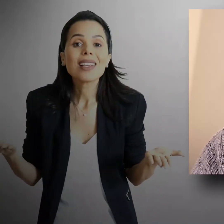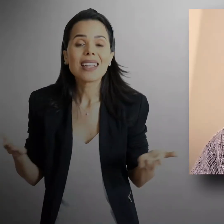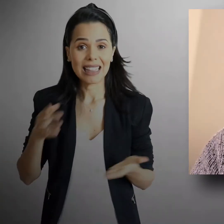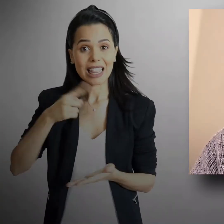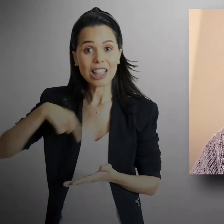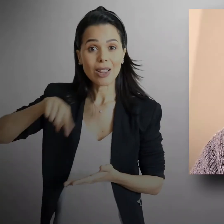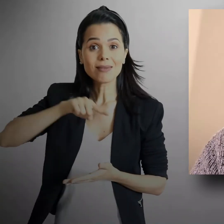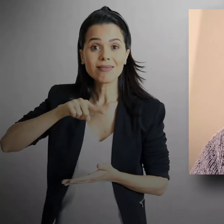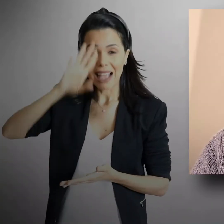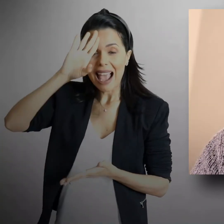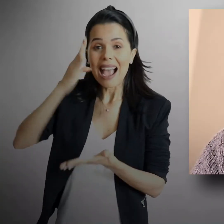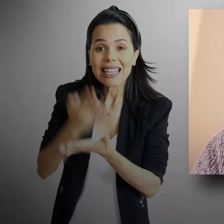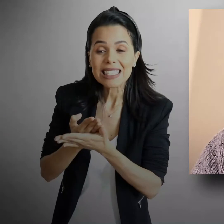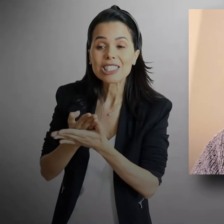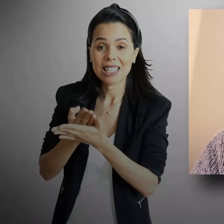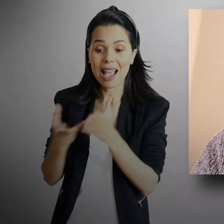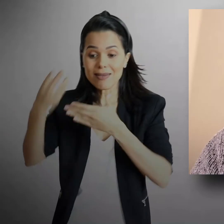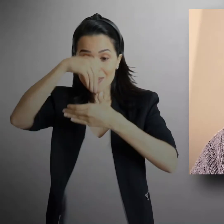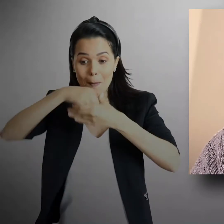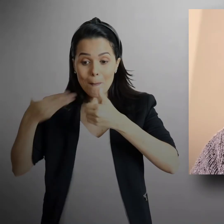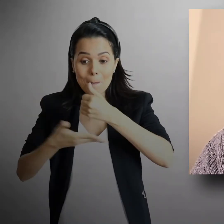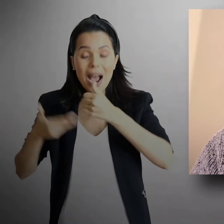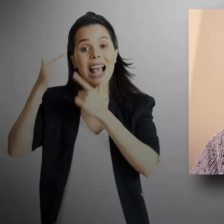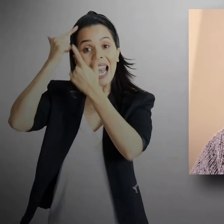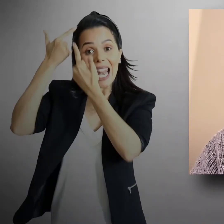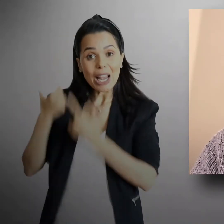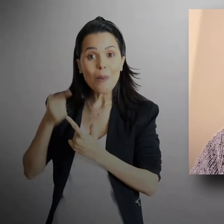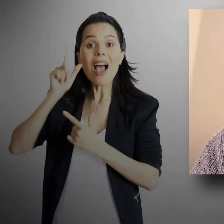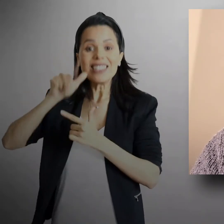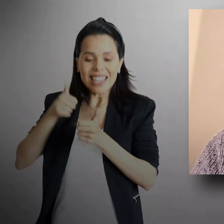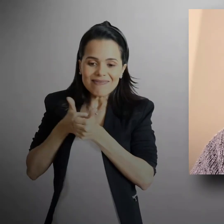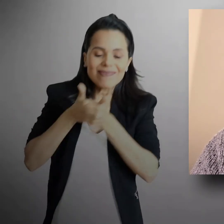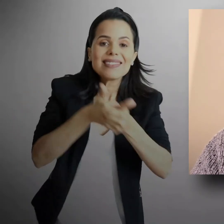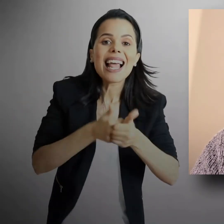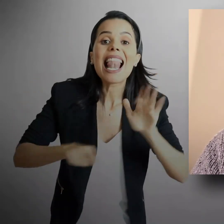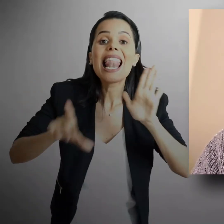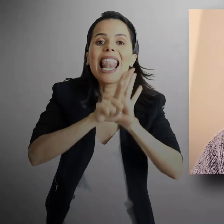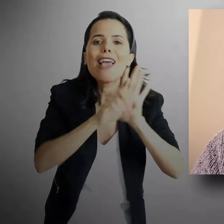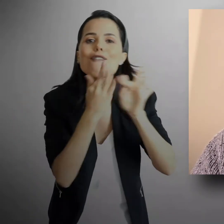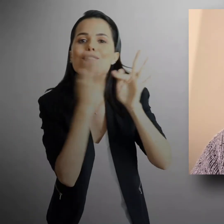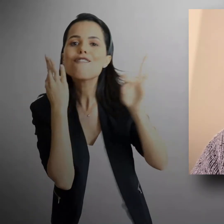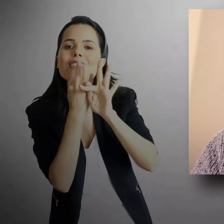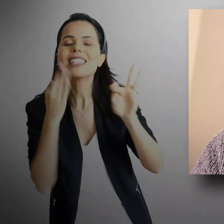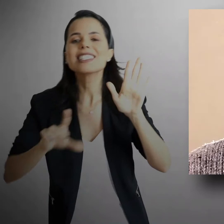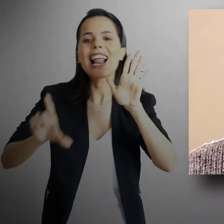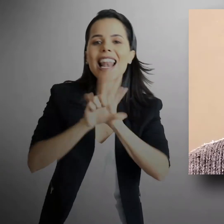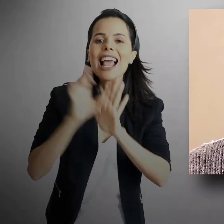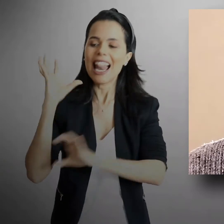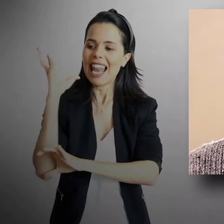the core of human intellectual nature, cognitive nature, is